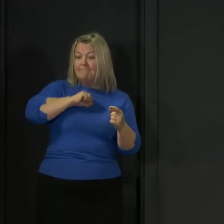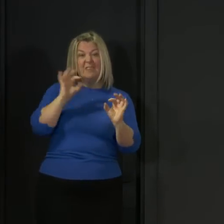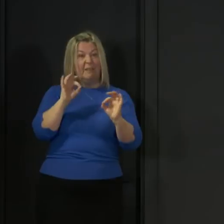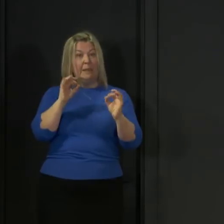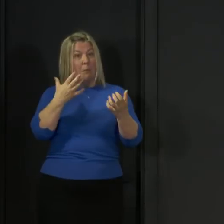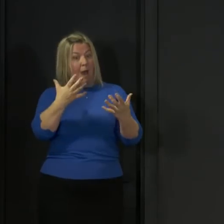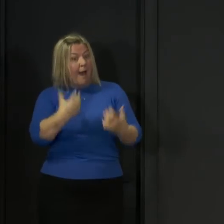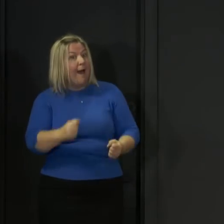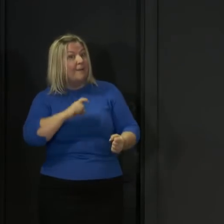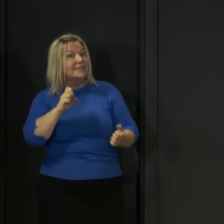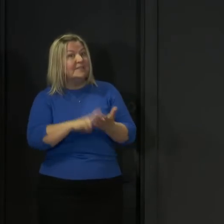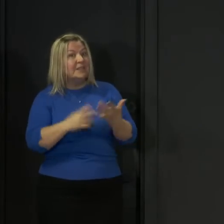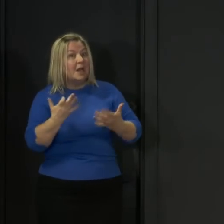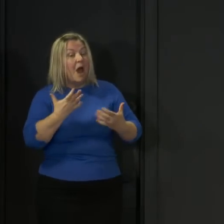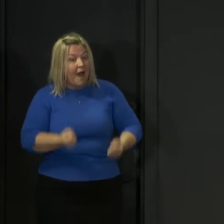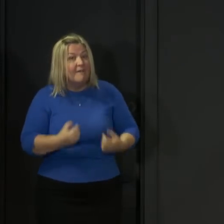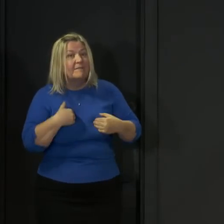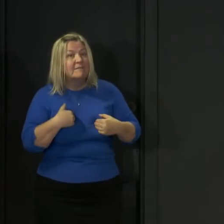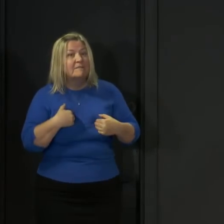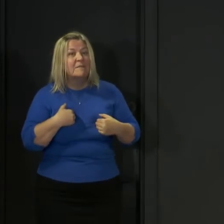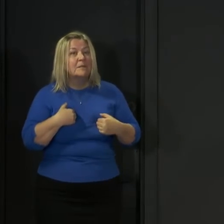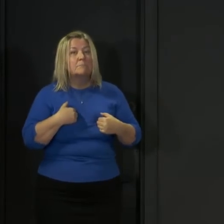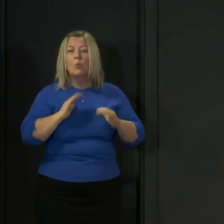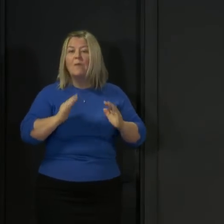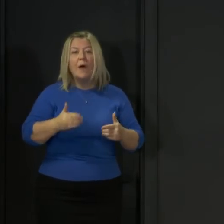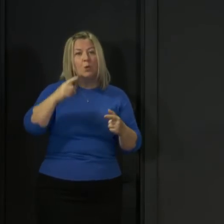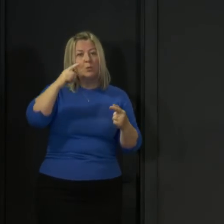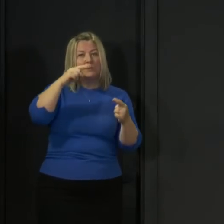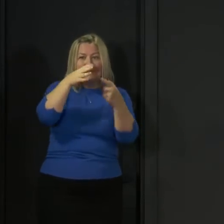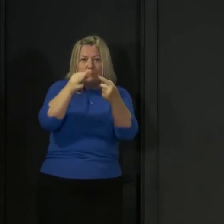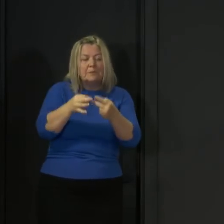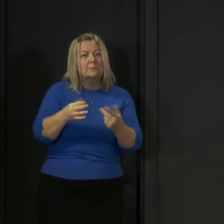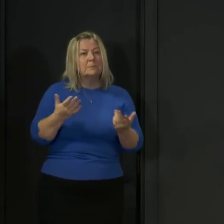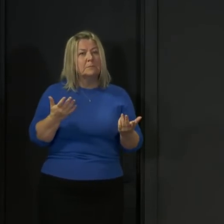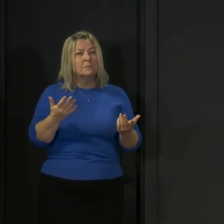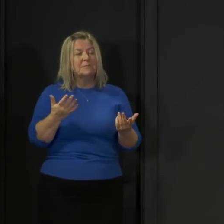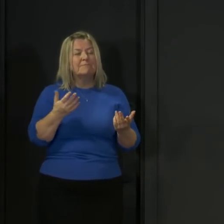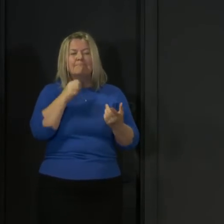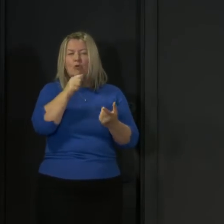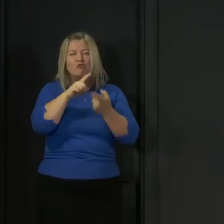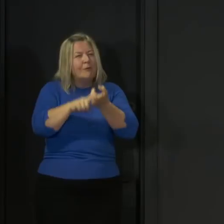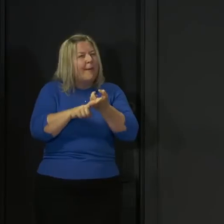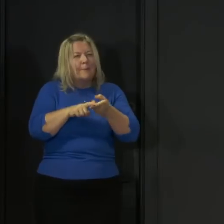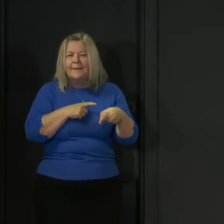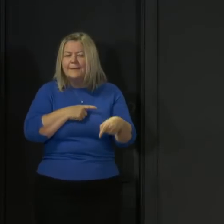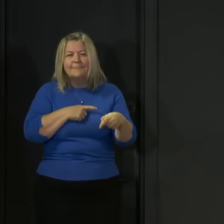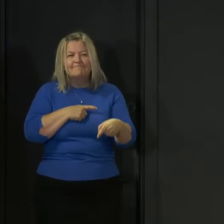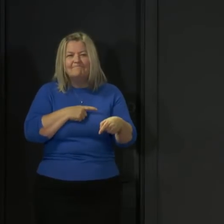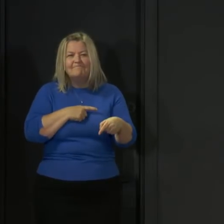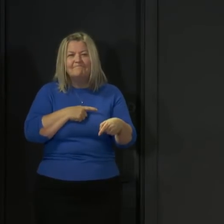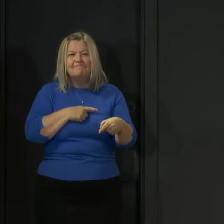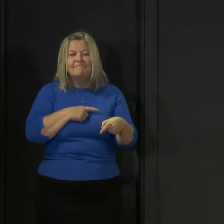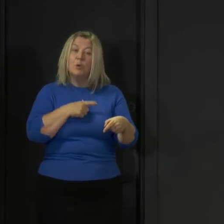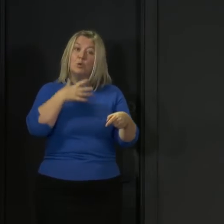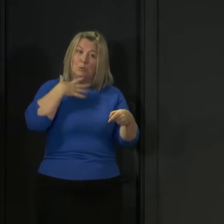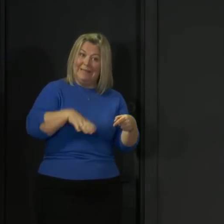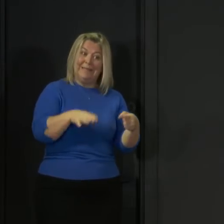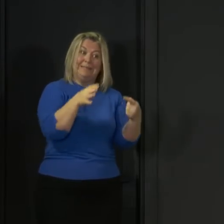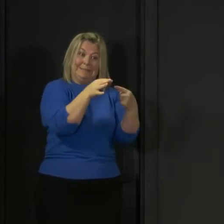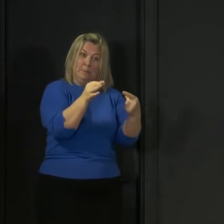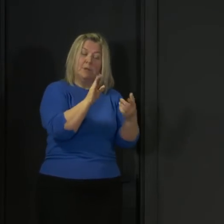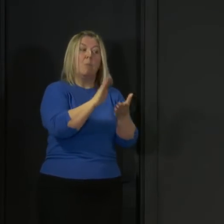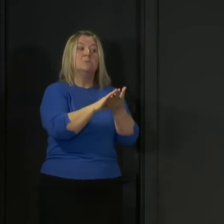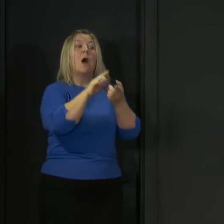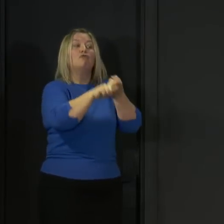about today, the testing may not be as reliable in those people as it will be in people with symptoms. So we must never see